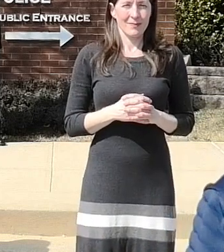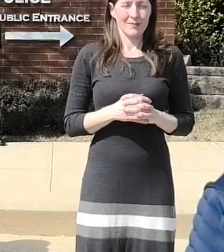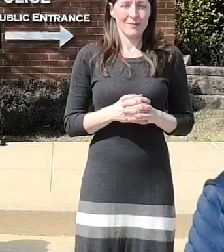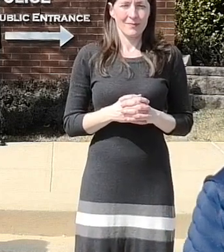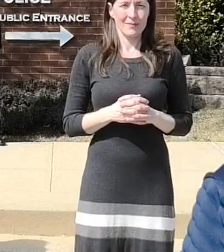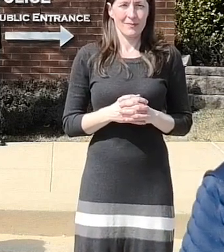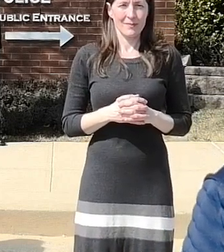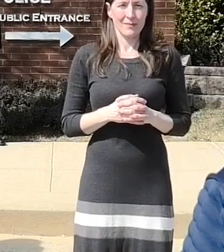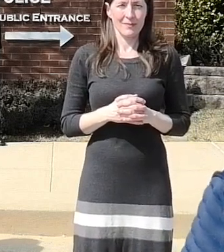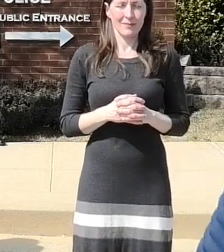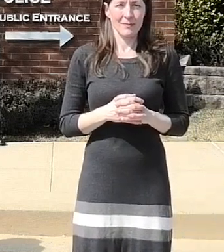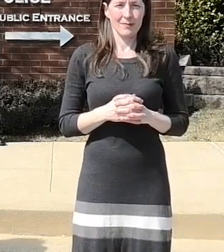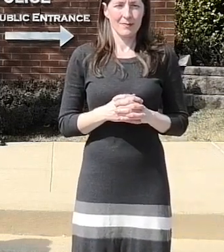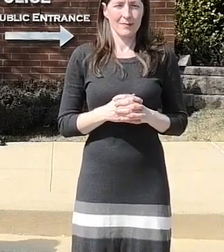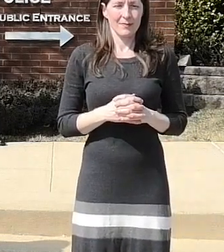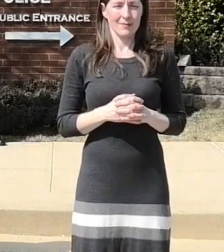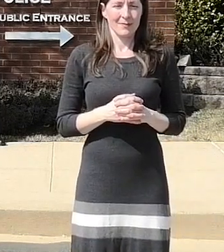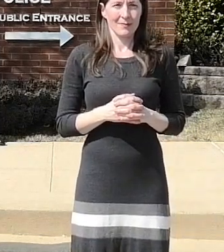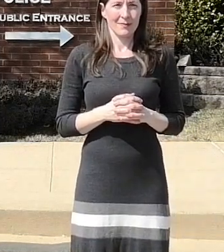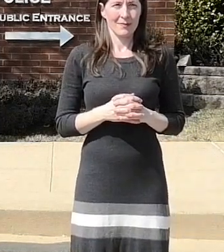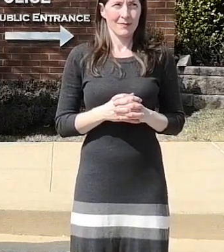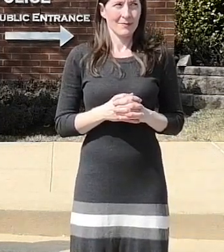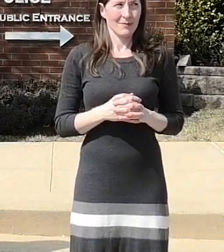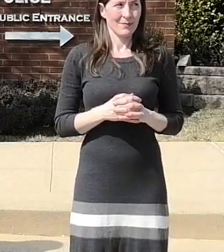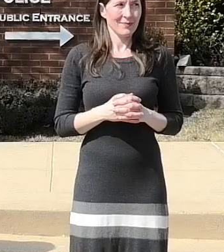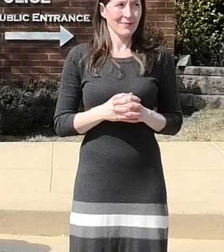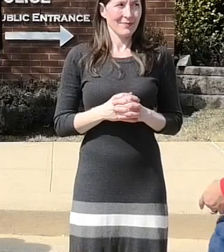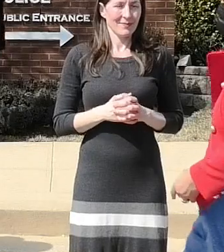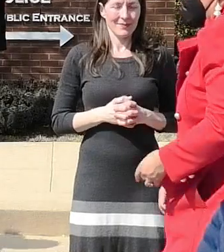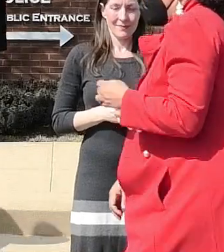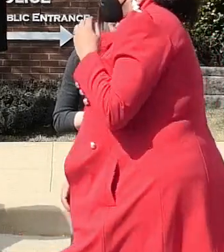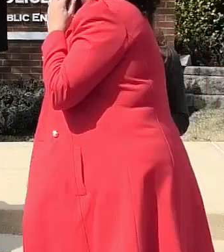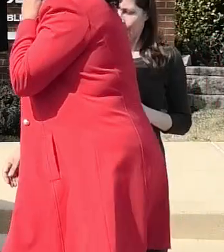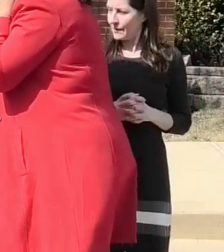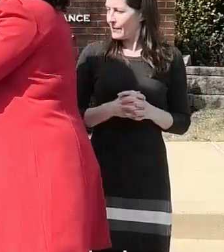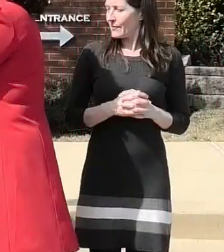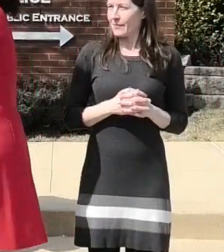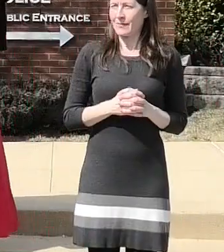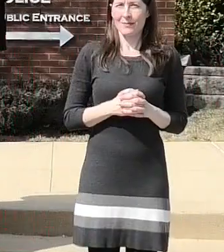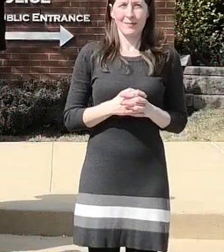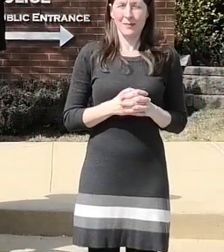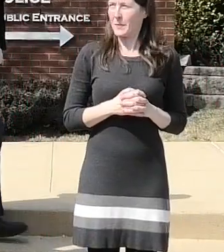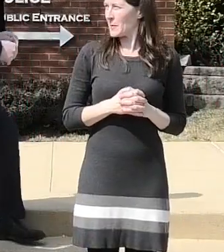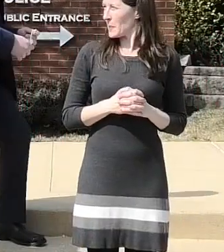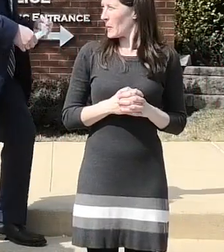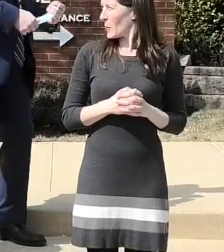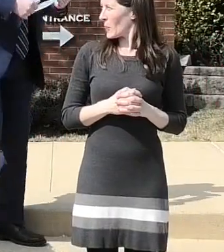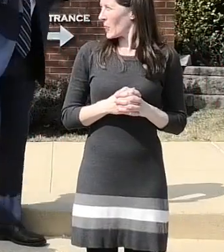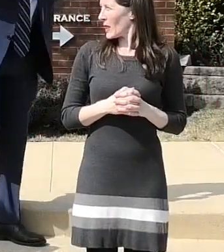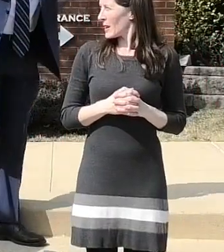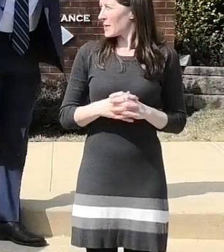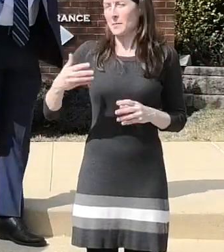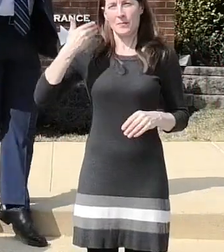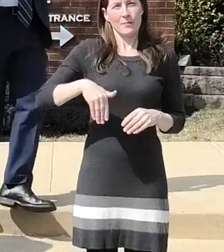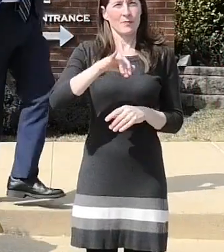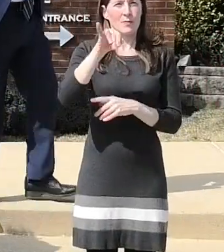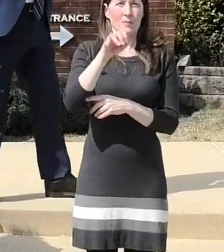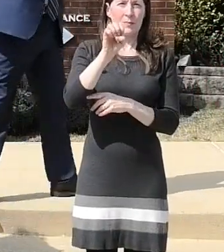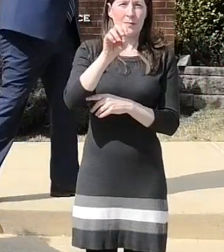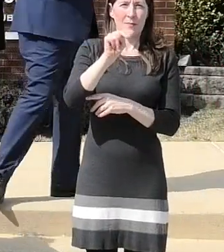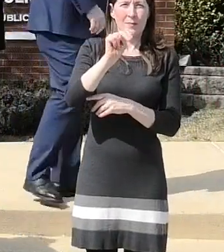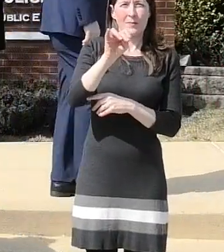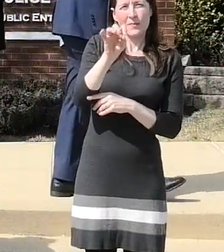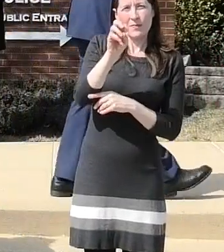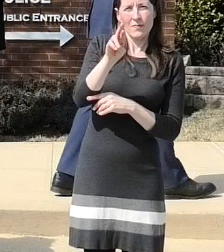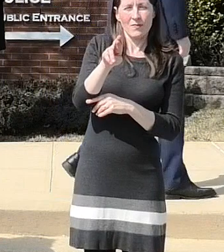knowledge to commit these or was it sloppy or per se hey jennifer donilon i'm the director of